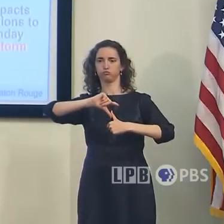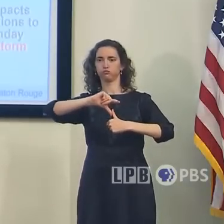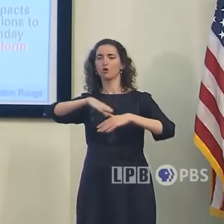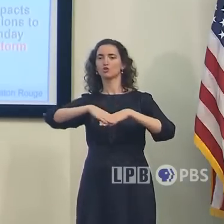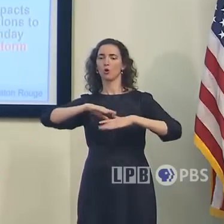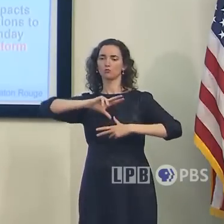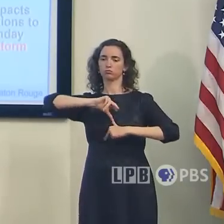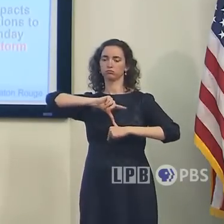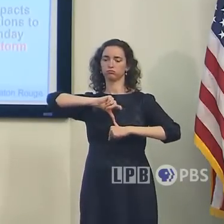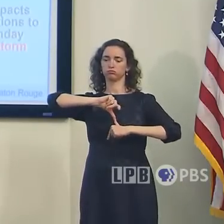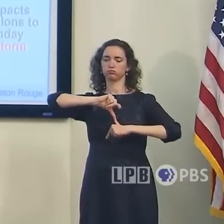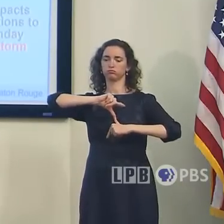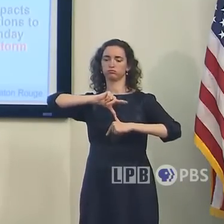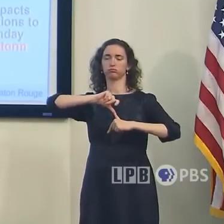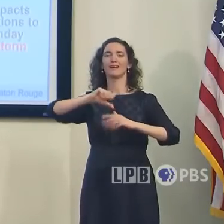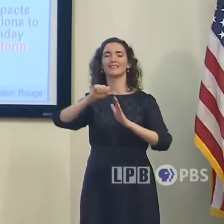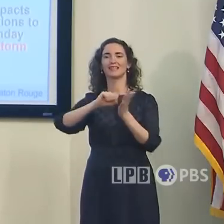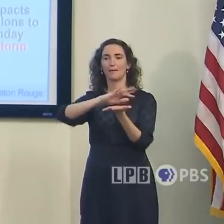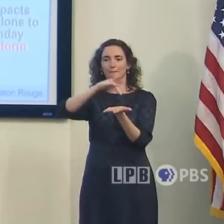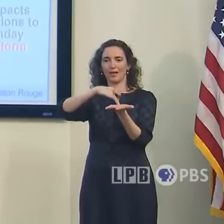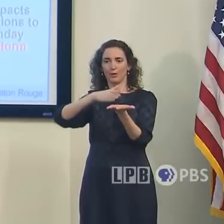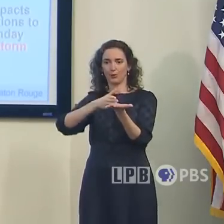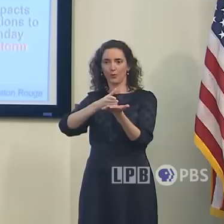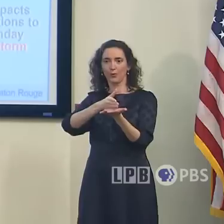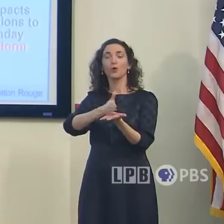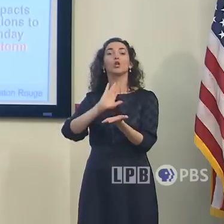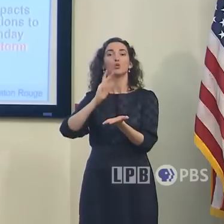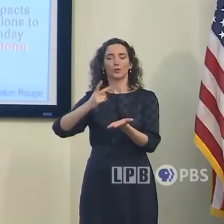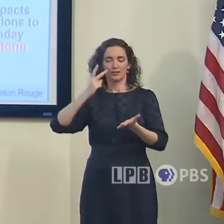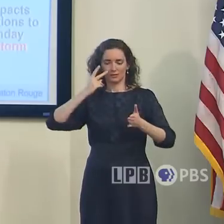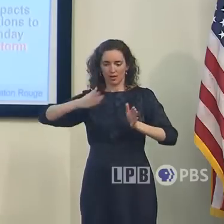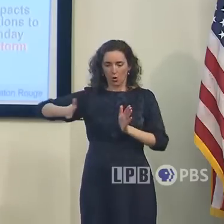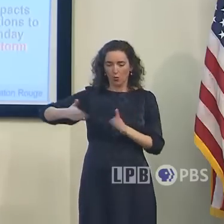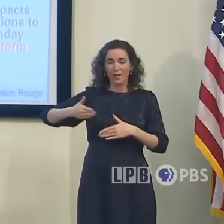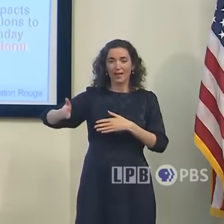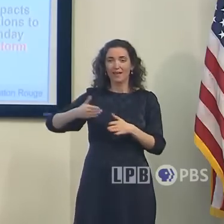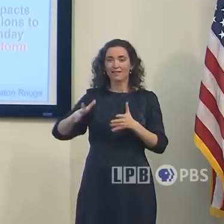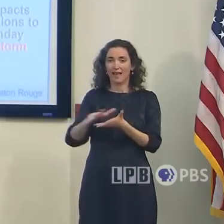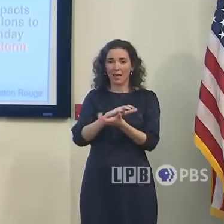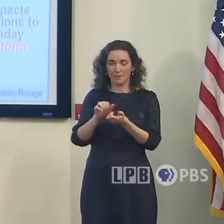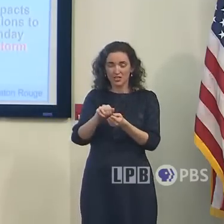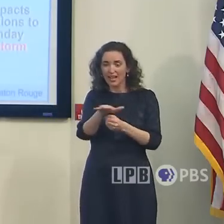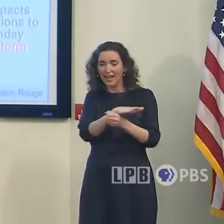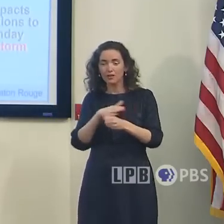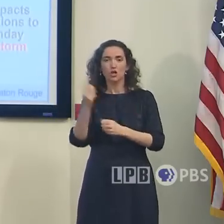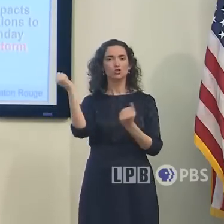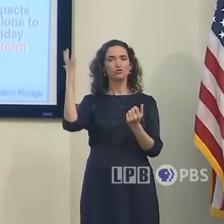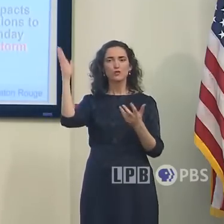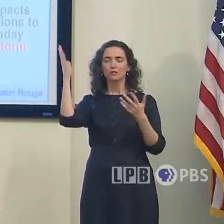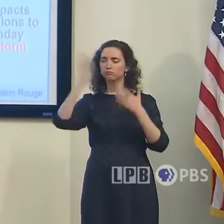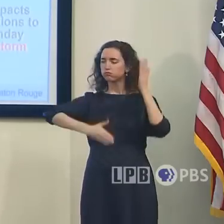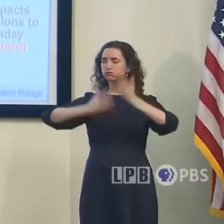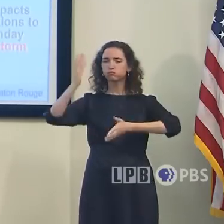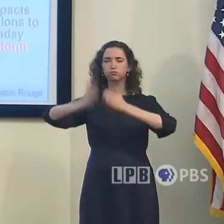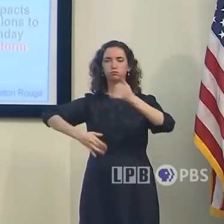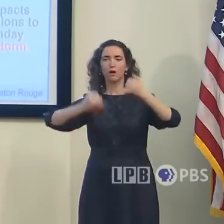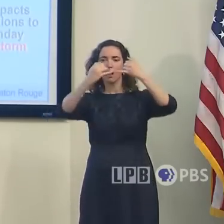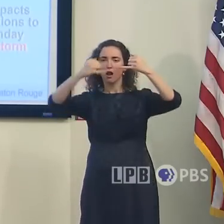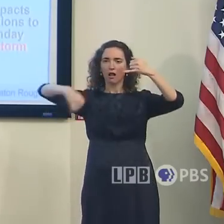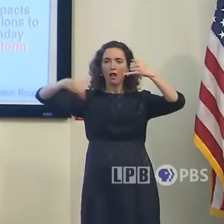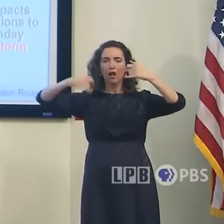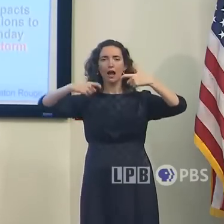you are going to have a significant large path of wind damage, trees down, power outages,